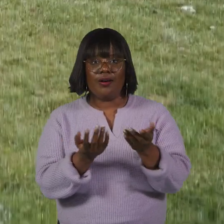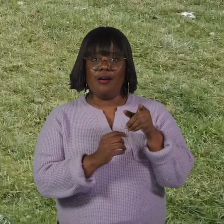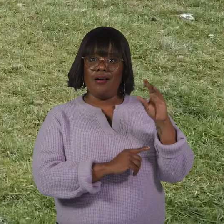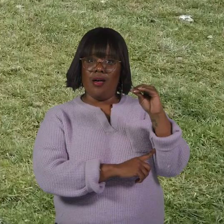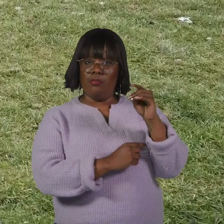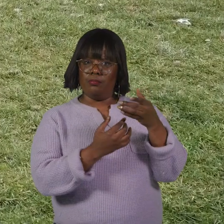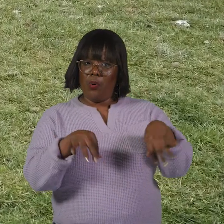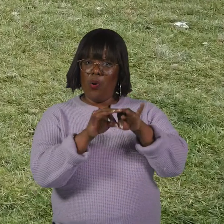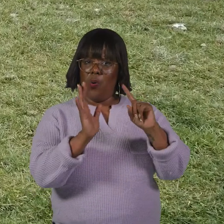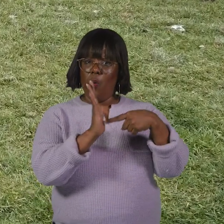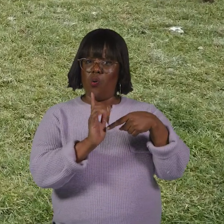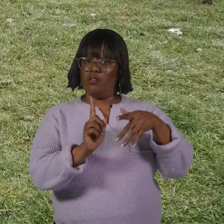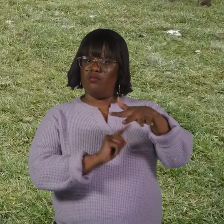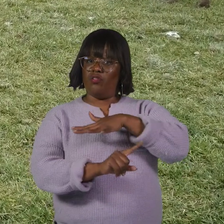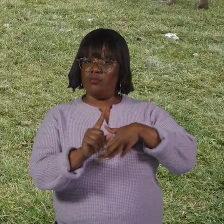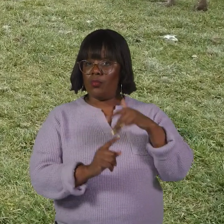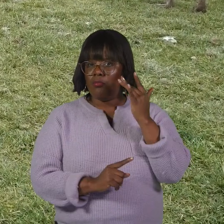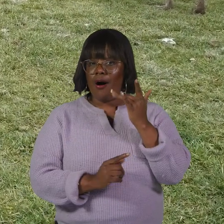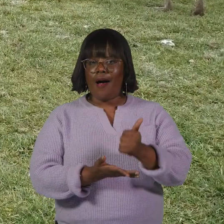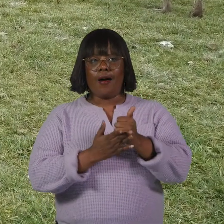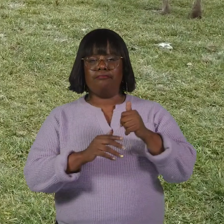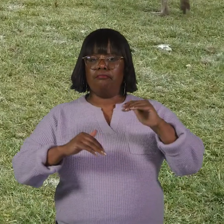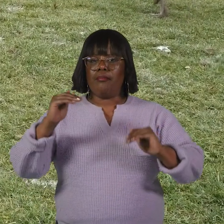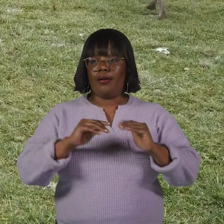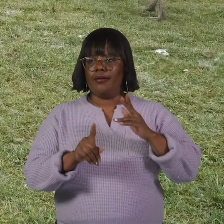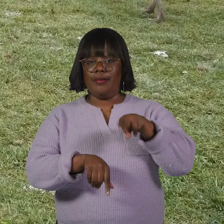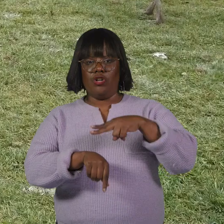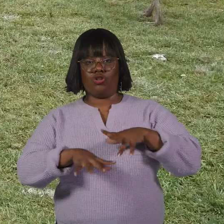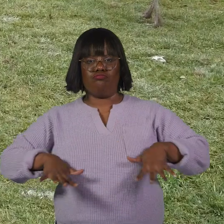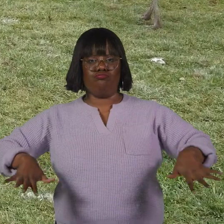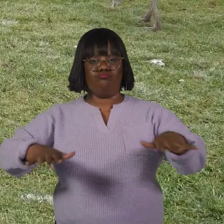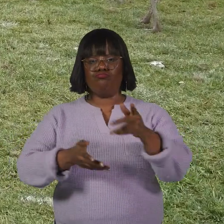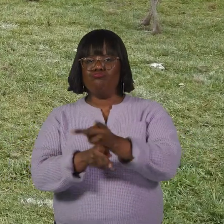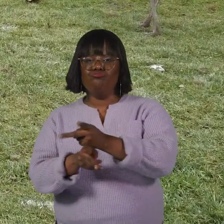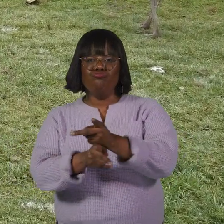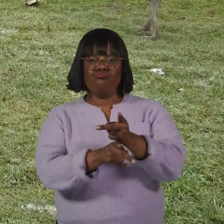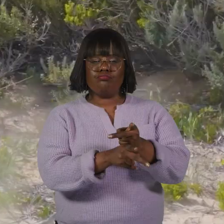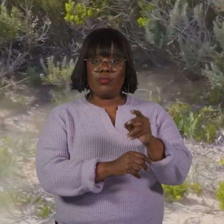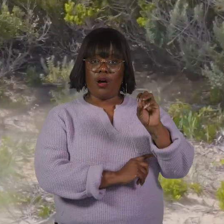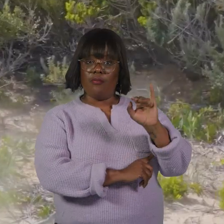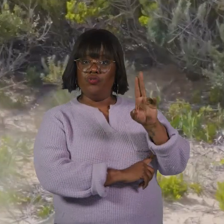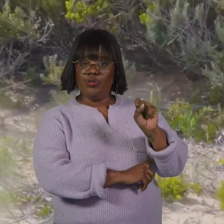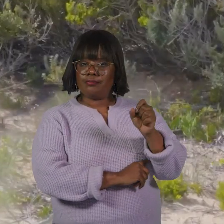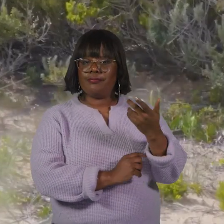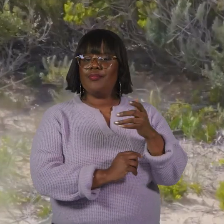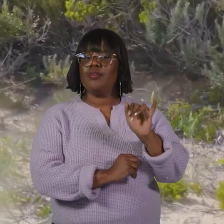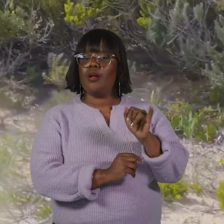Emus play a vital role in the environment because they help maintain the balance of nature. As omnivores, they